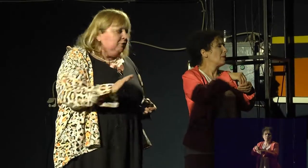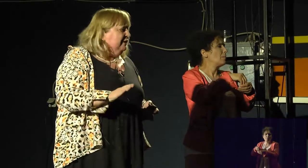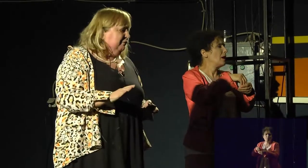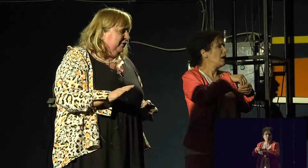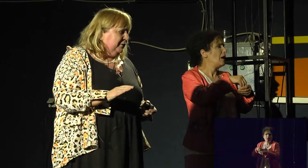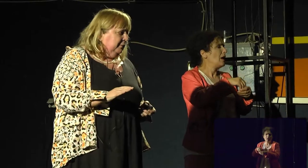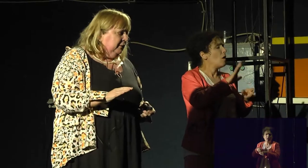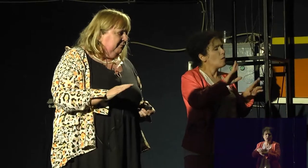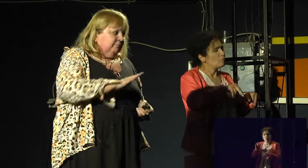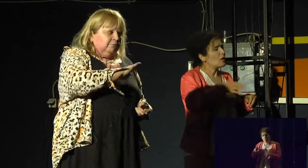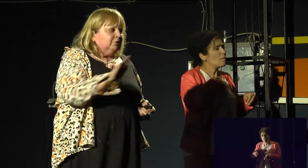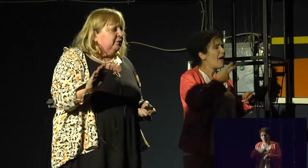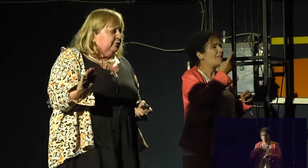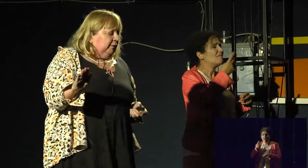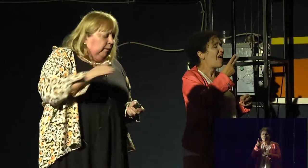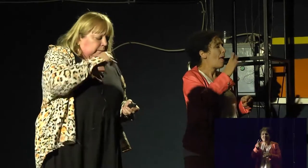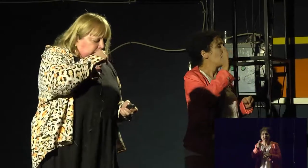UNICEF couldn't live with it.